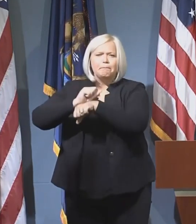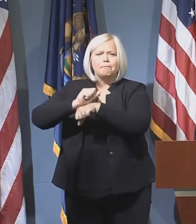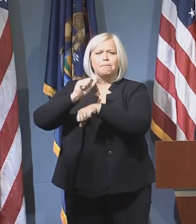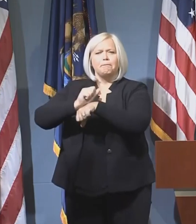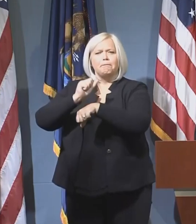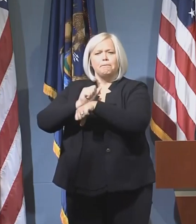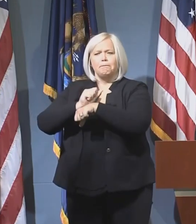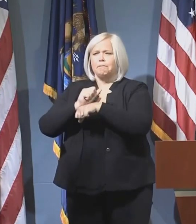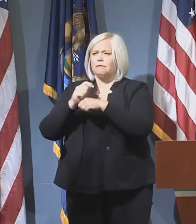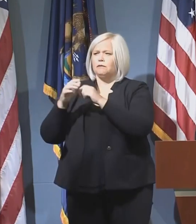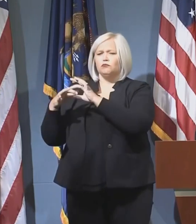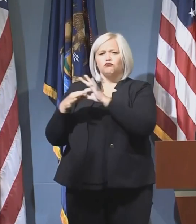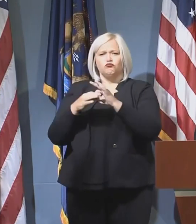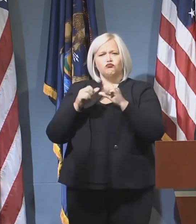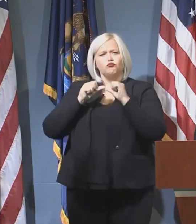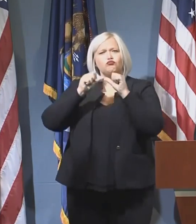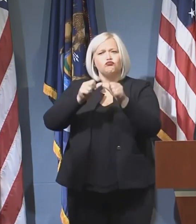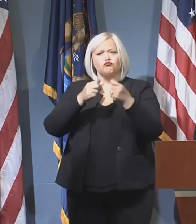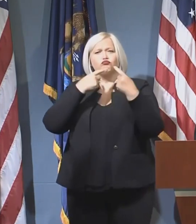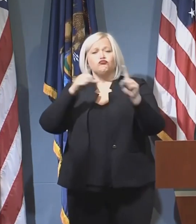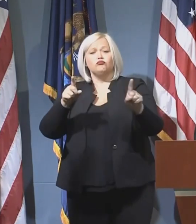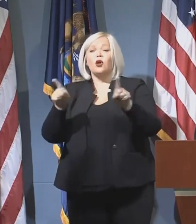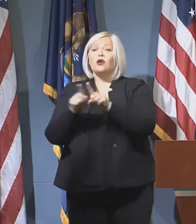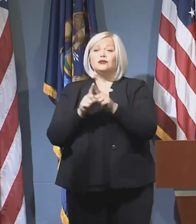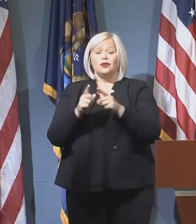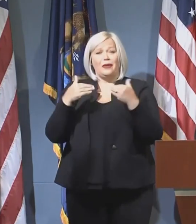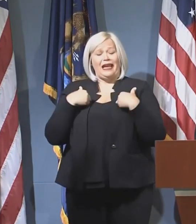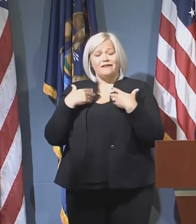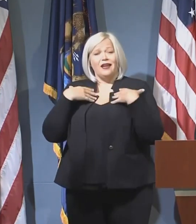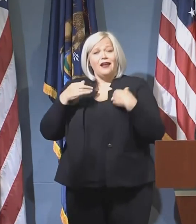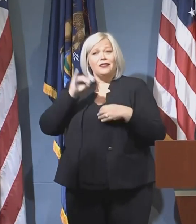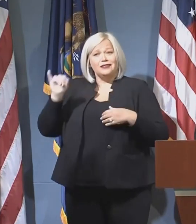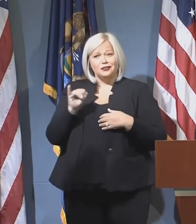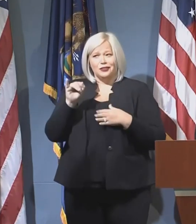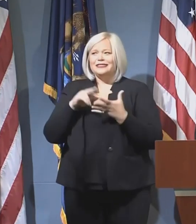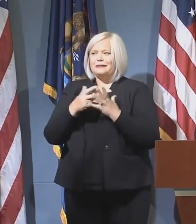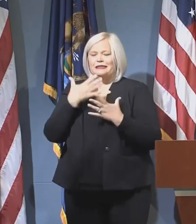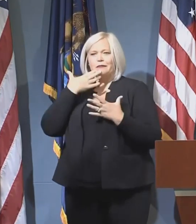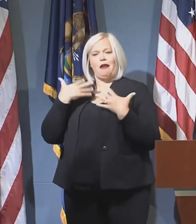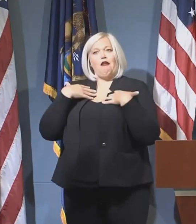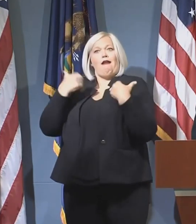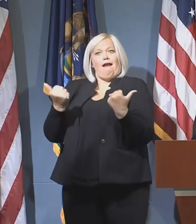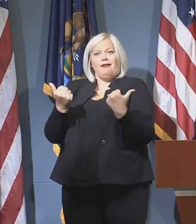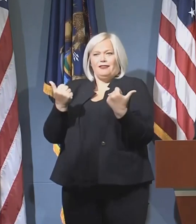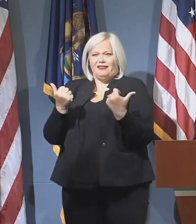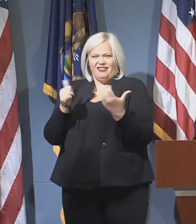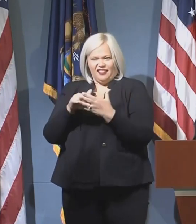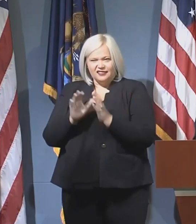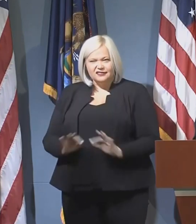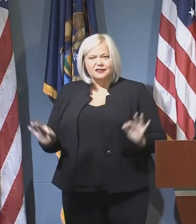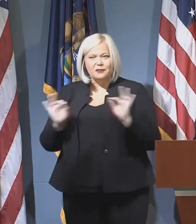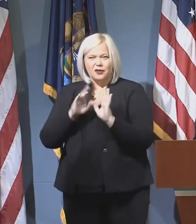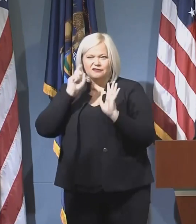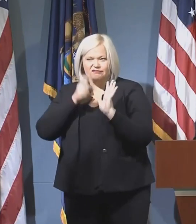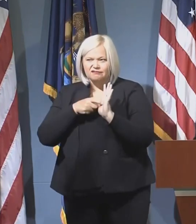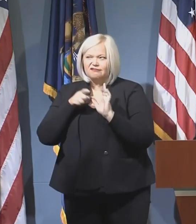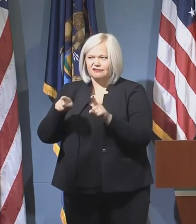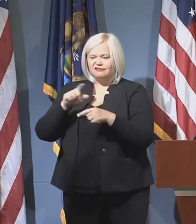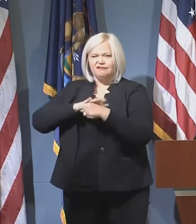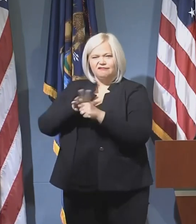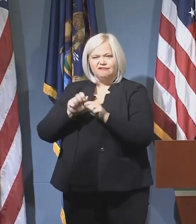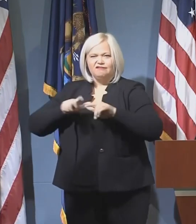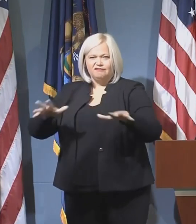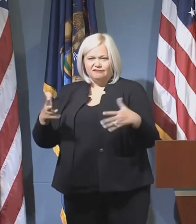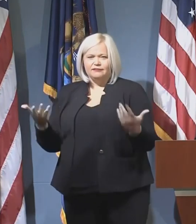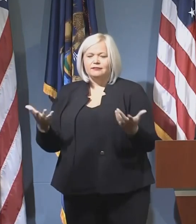economy. They're also more likely to have expanded health insurance and be healthier because of it, an important thing that we have seen during this pandemic.